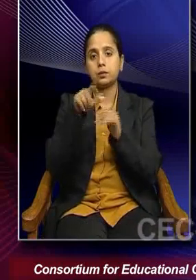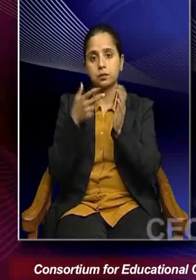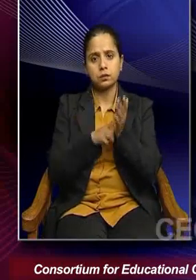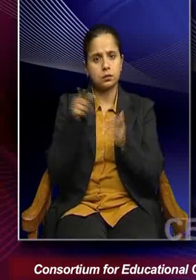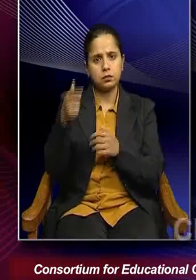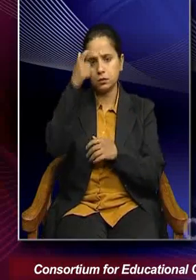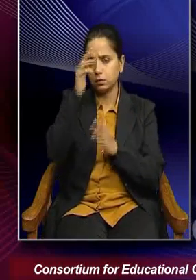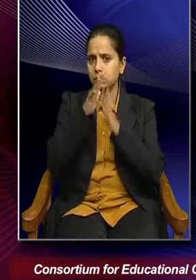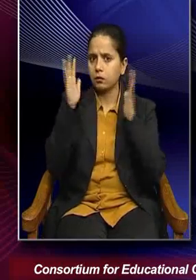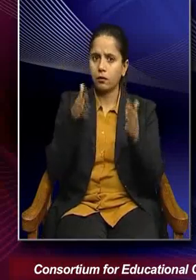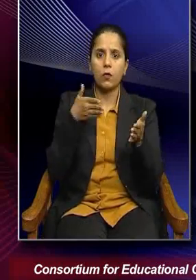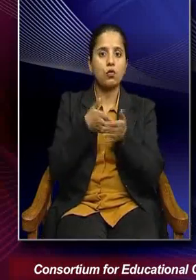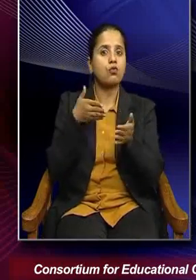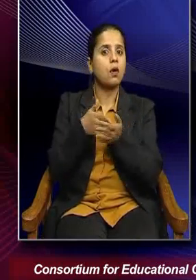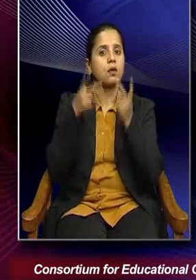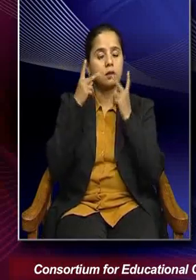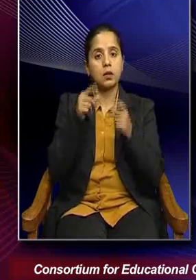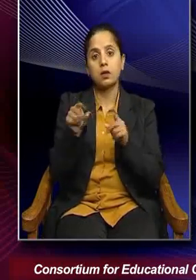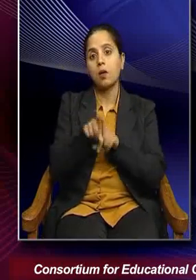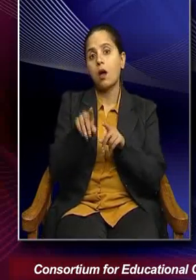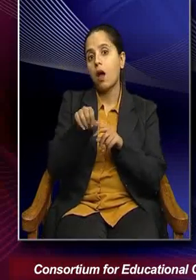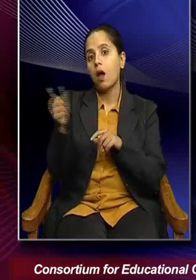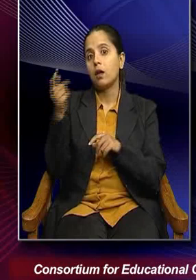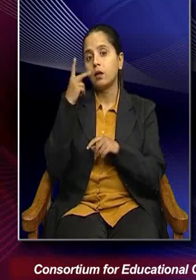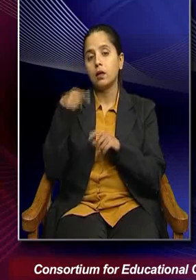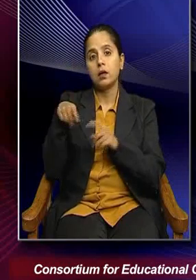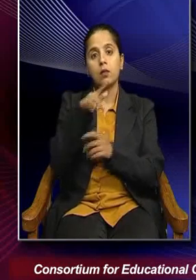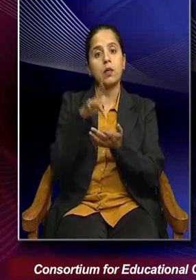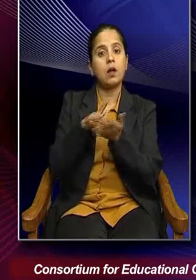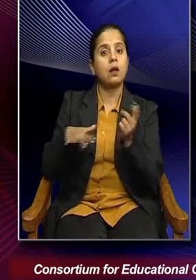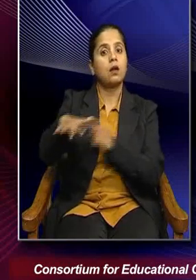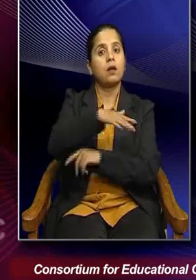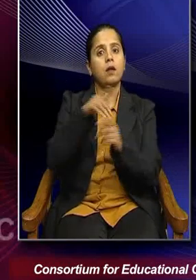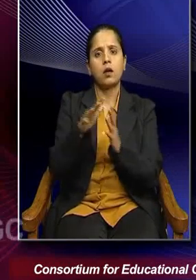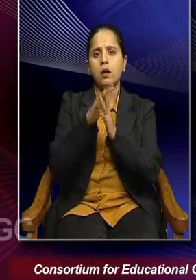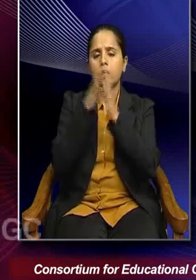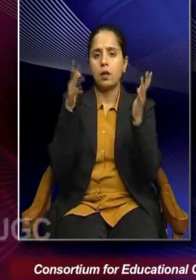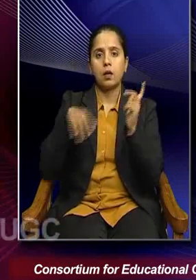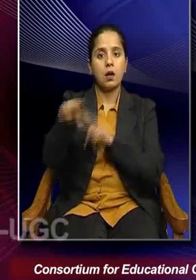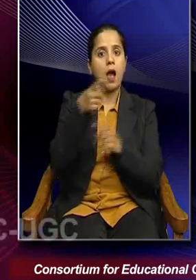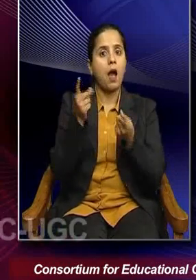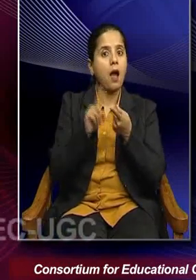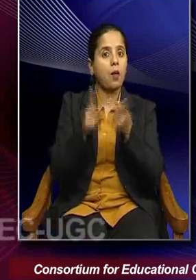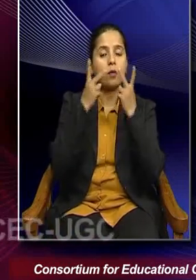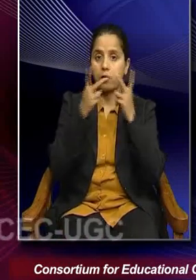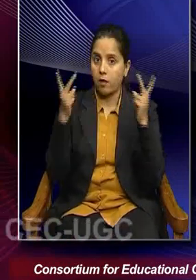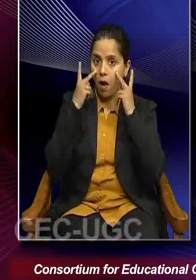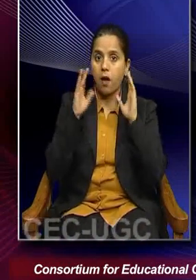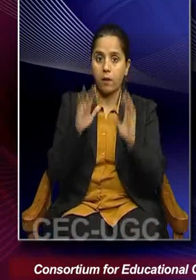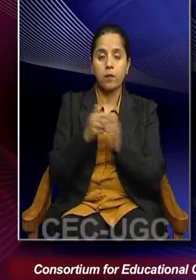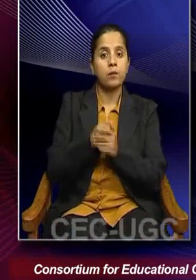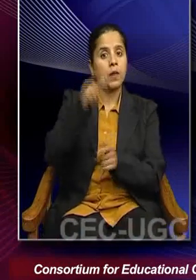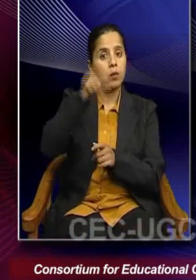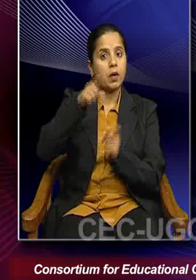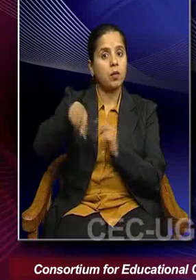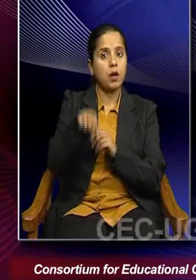unique set of challenges. On the one hand, it is a region in the world where there is a huge demographic churning happening, where population